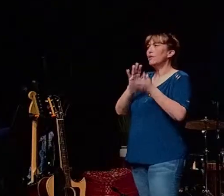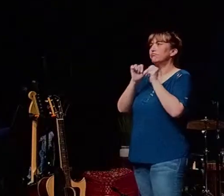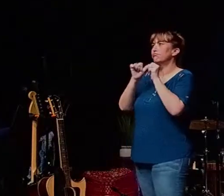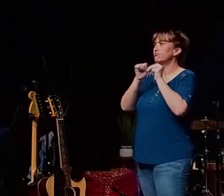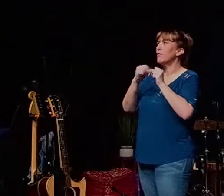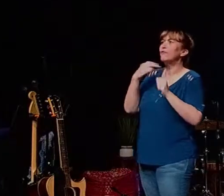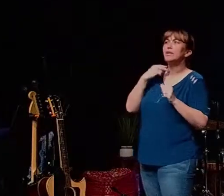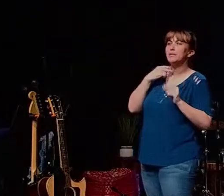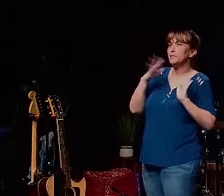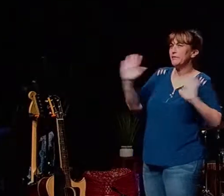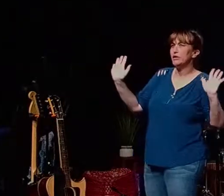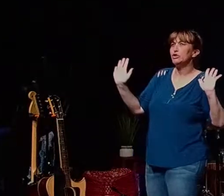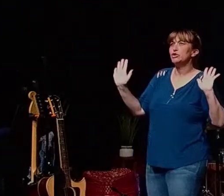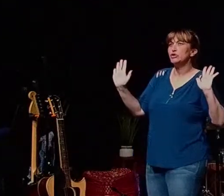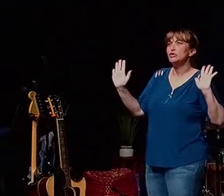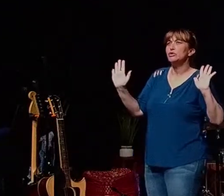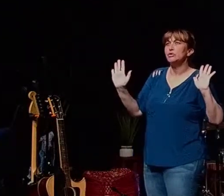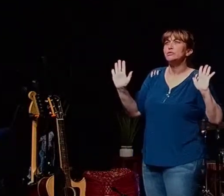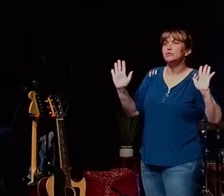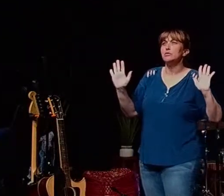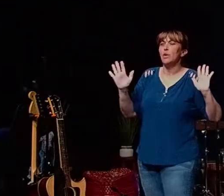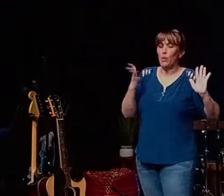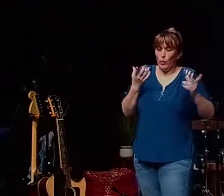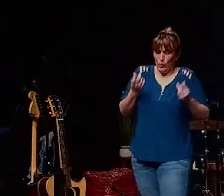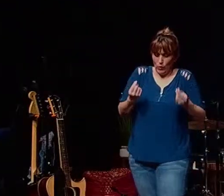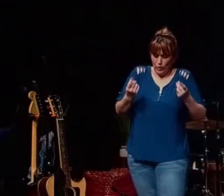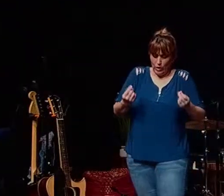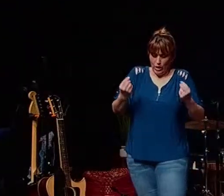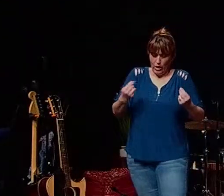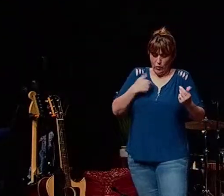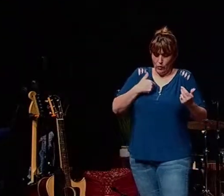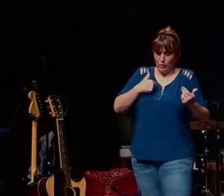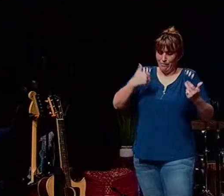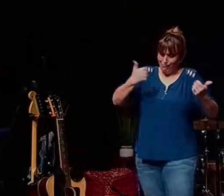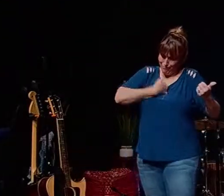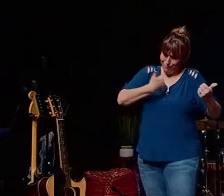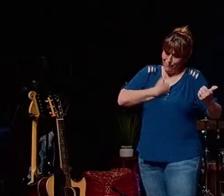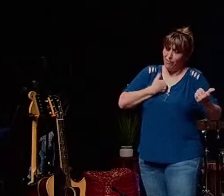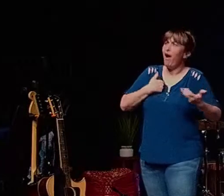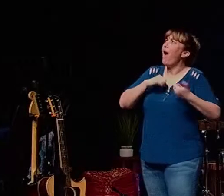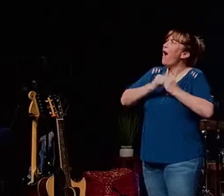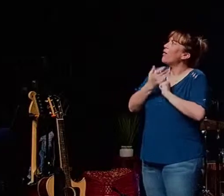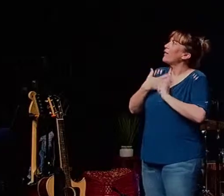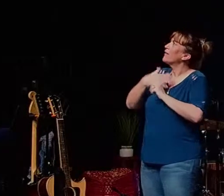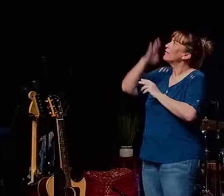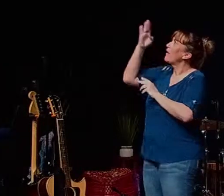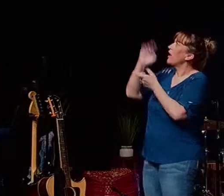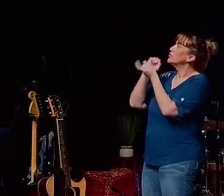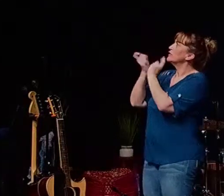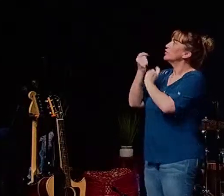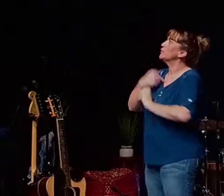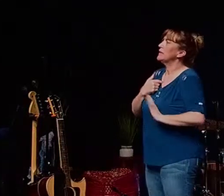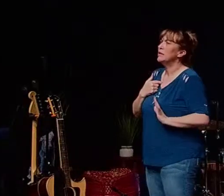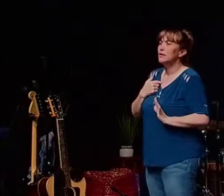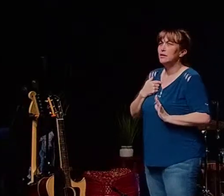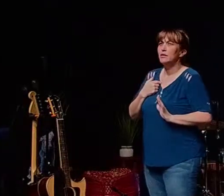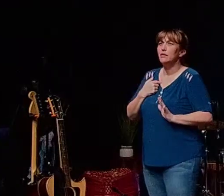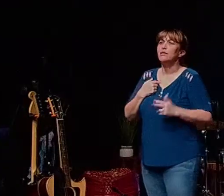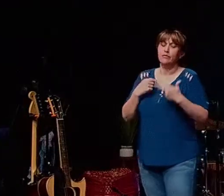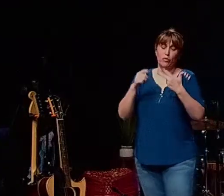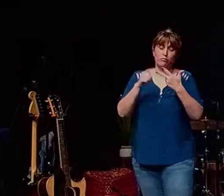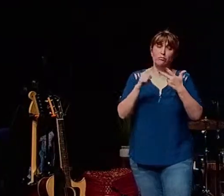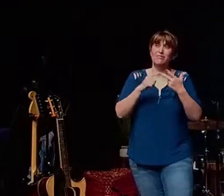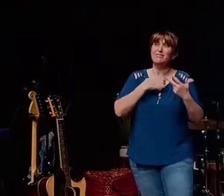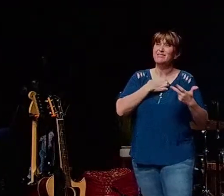let me step out and find out what can i do what can god how can god transform me for the desperate